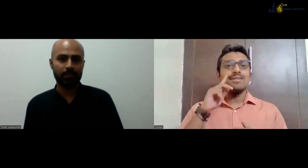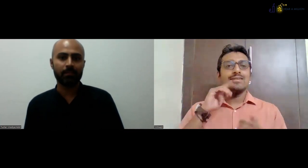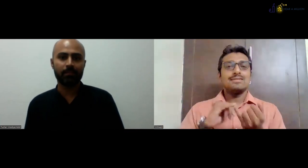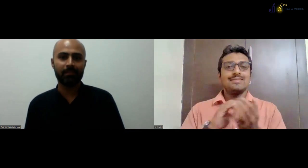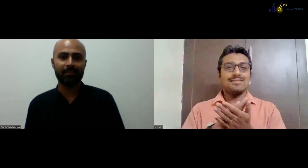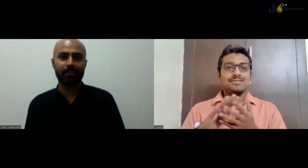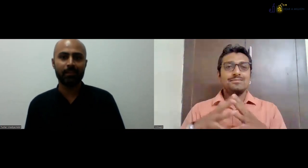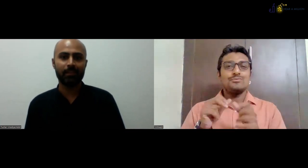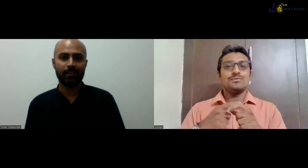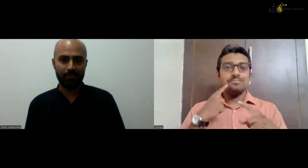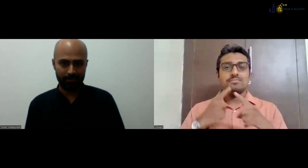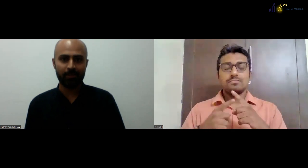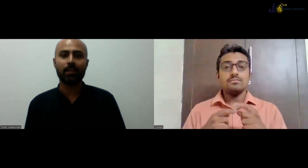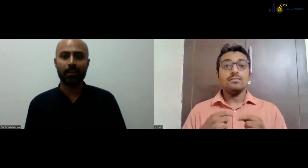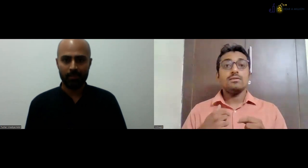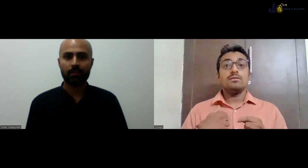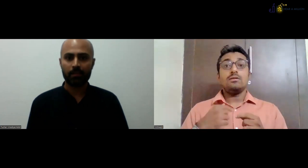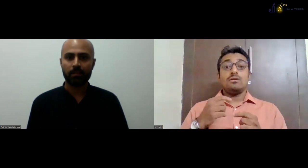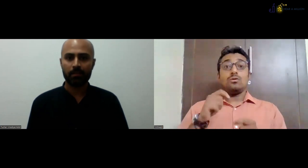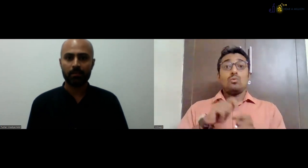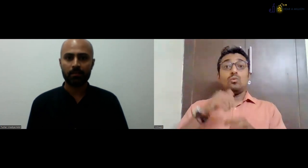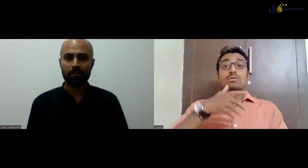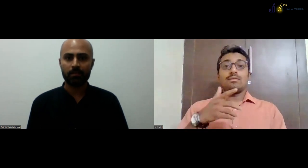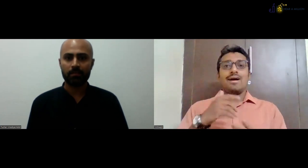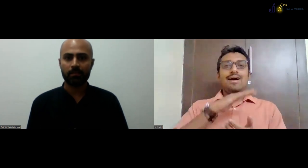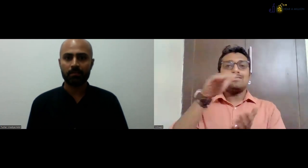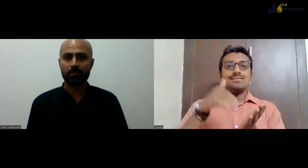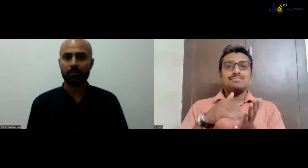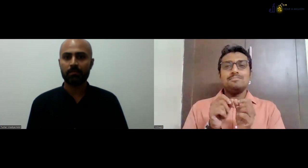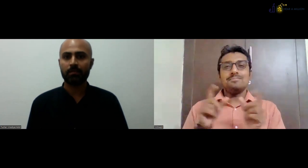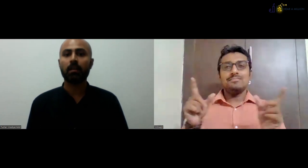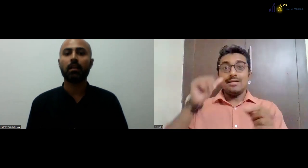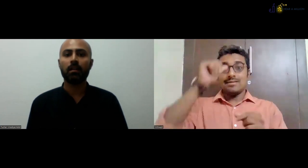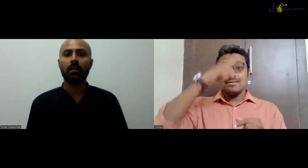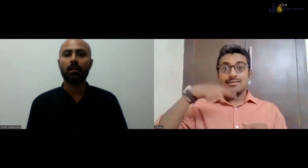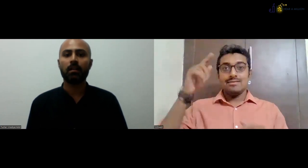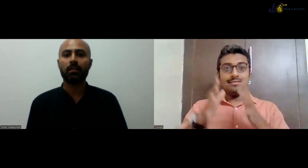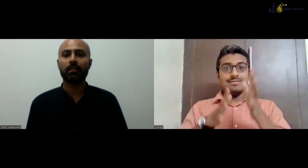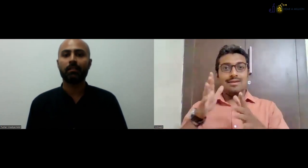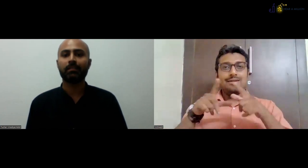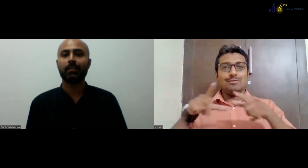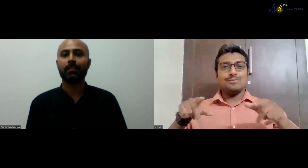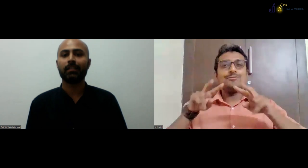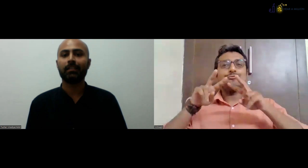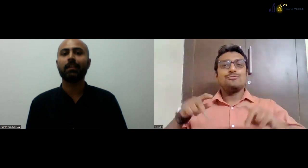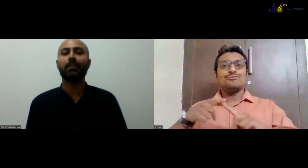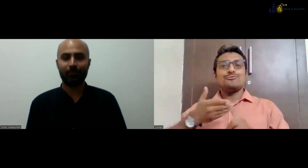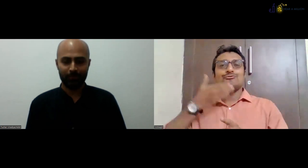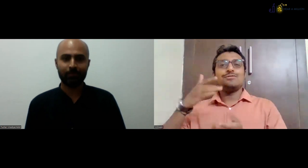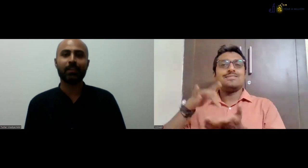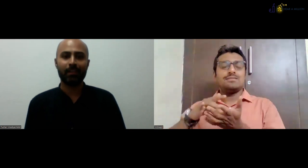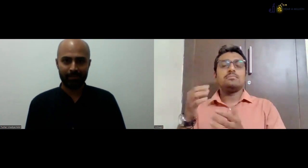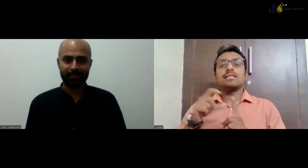So my sign name is this, B-I-S-H-W-H-A, Vishwajit. So I'm working with